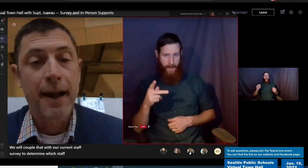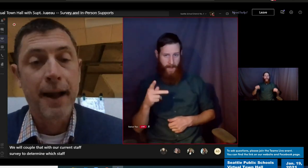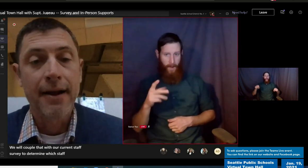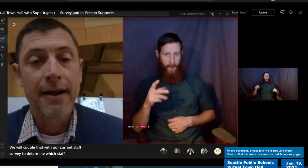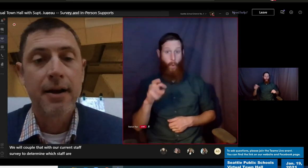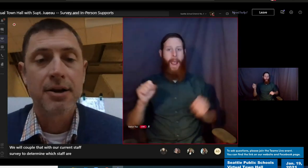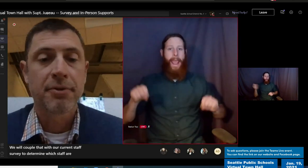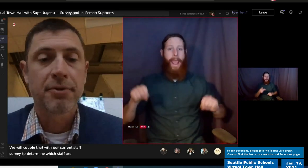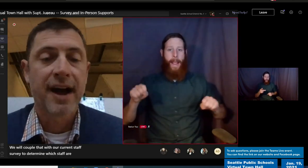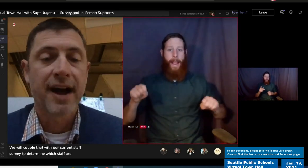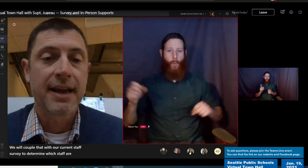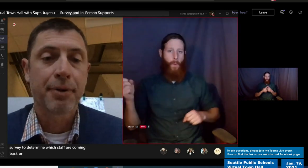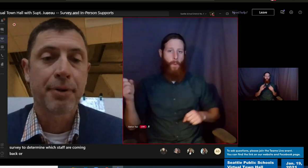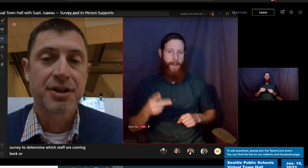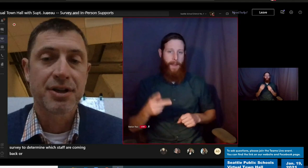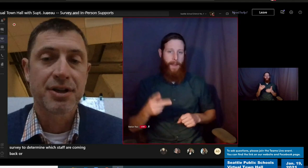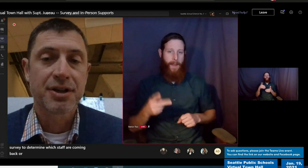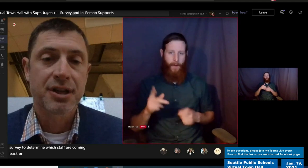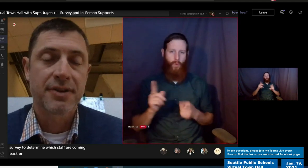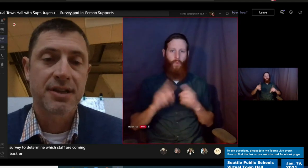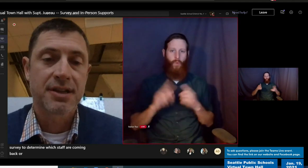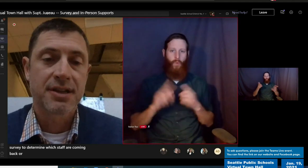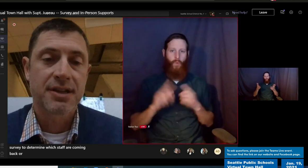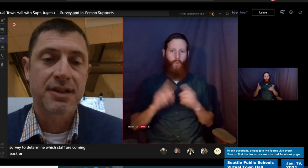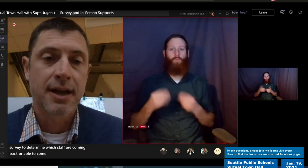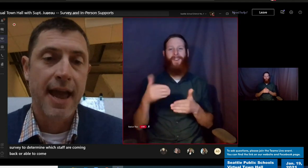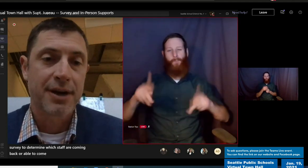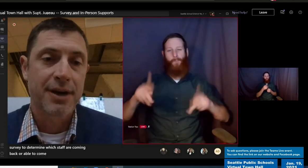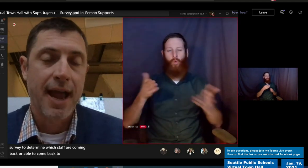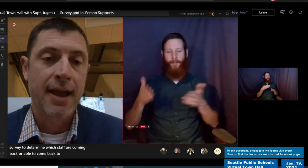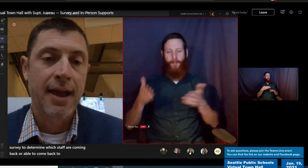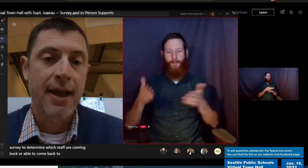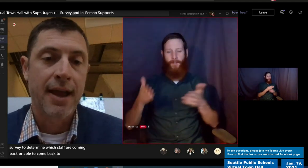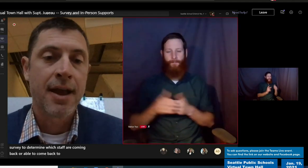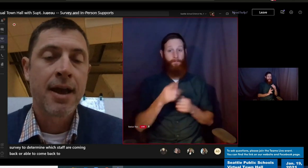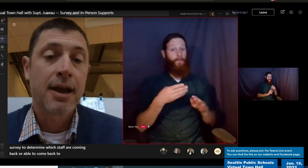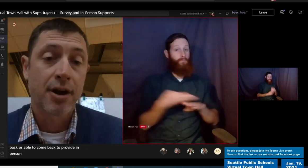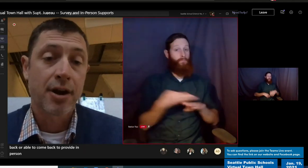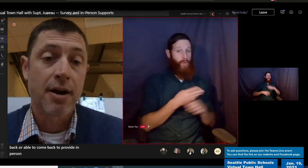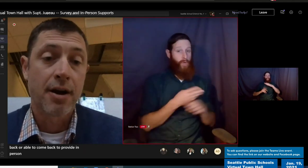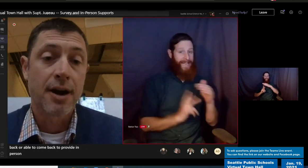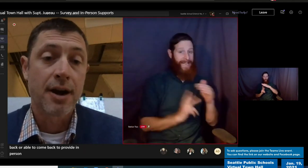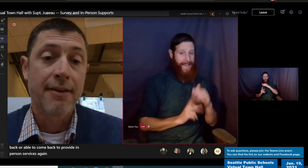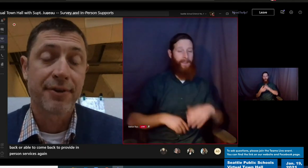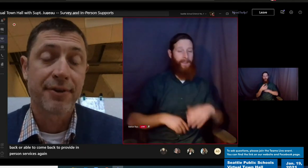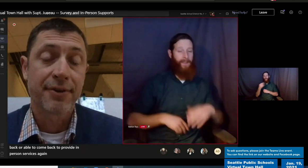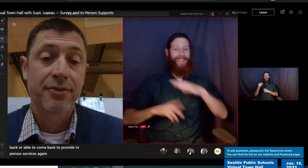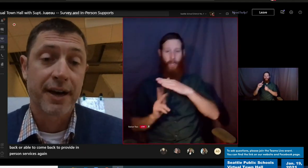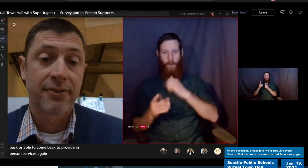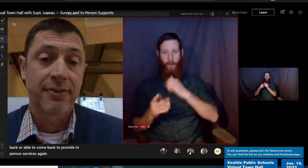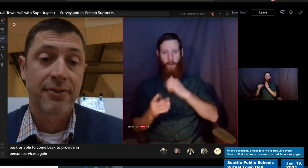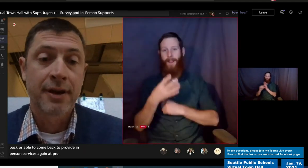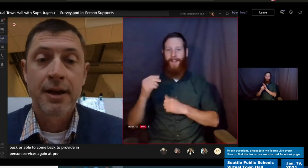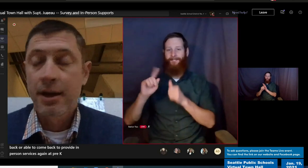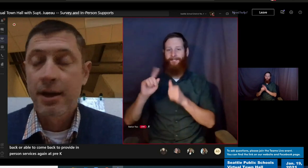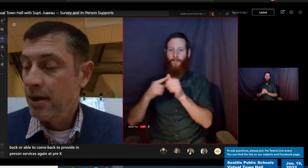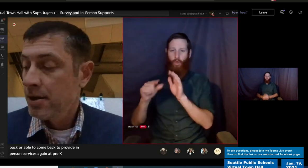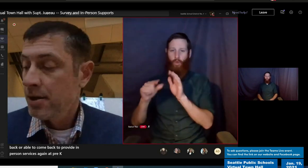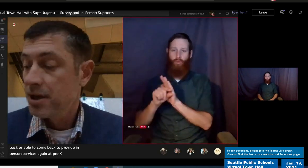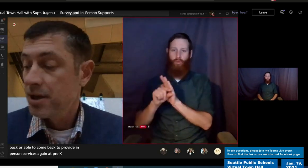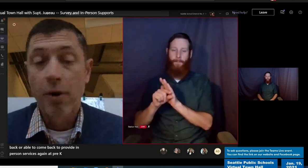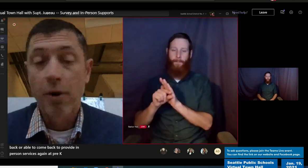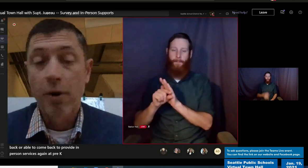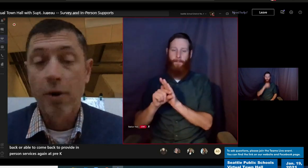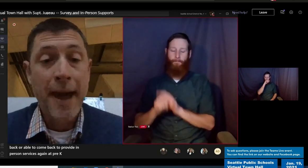to provide in-person services again at pre-K, kindergarten and first grades. So we'll